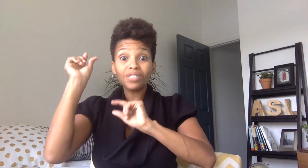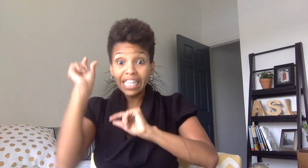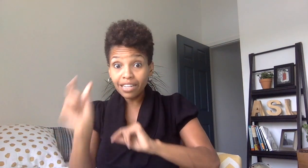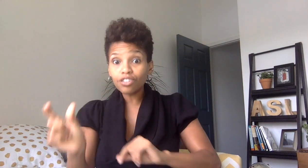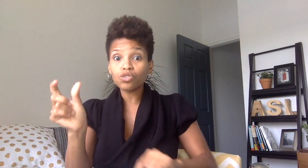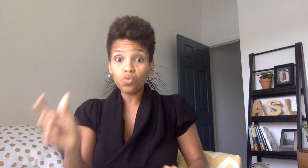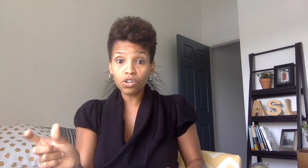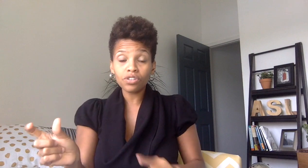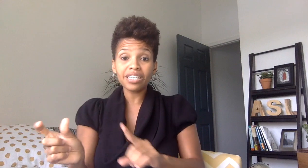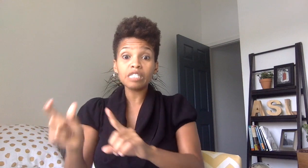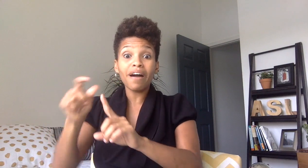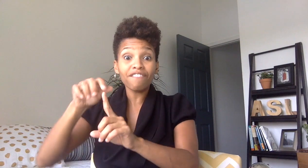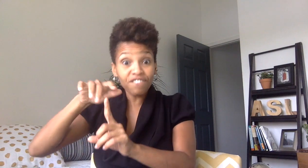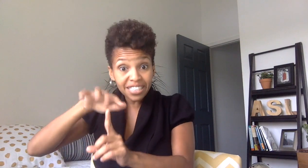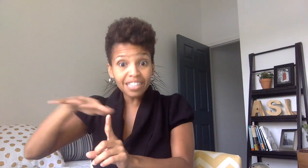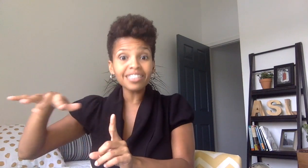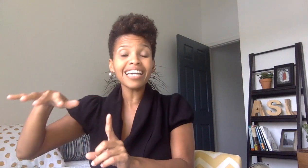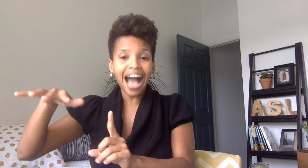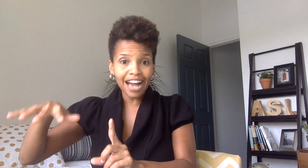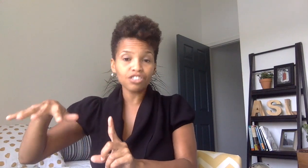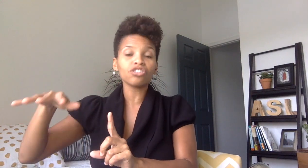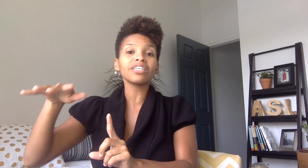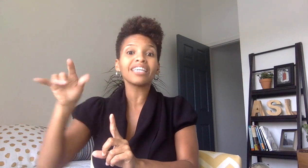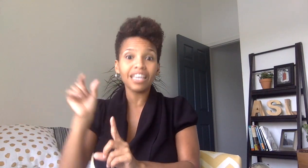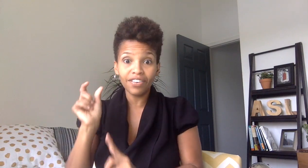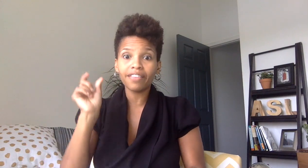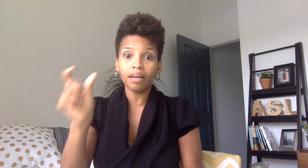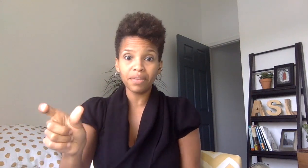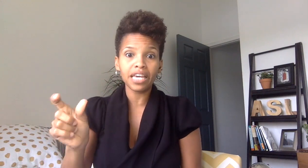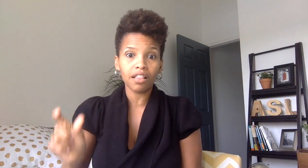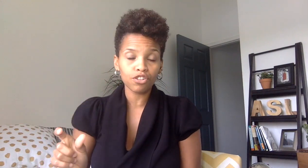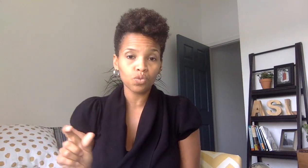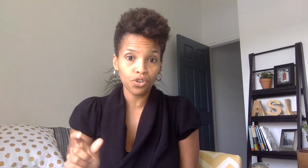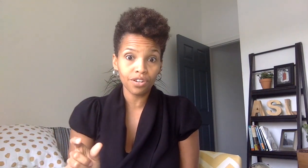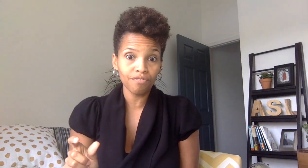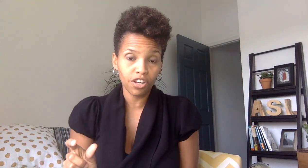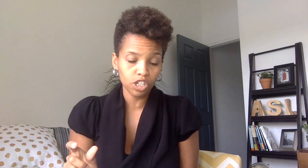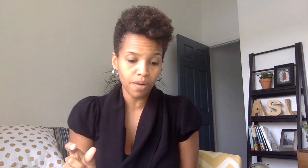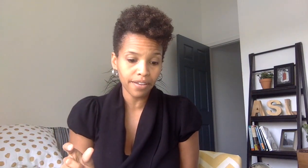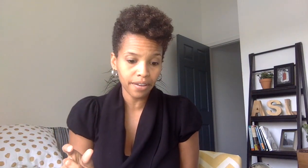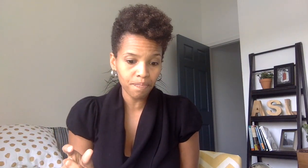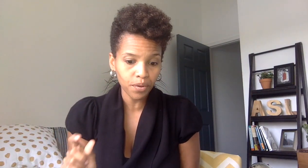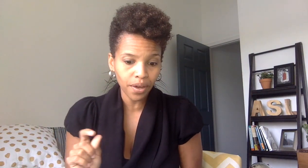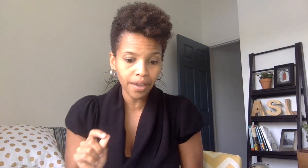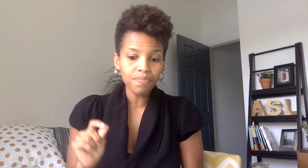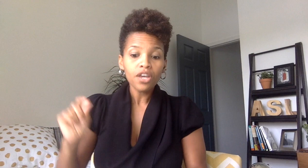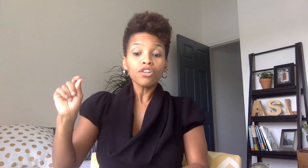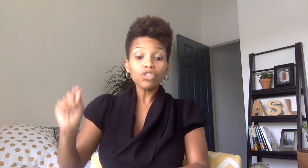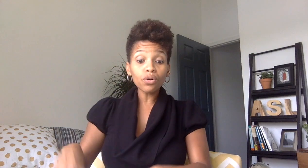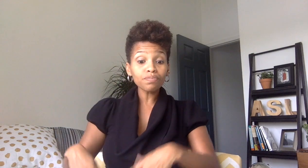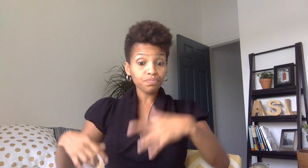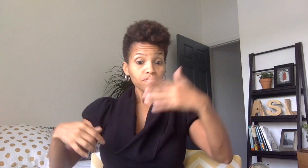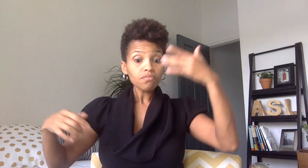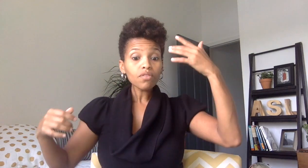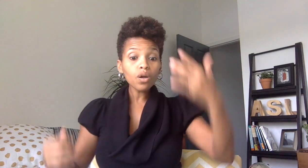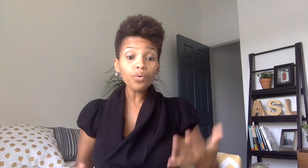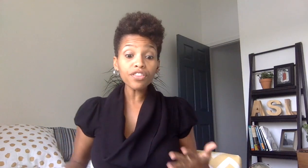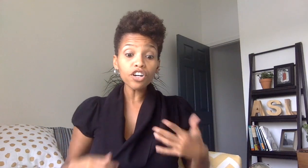english words is by physically actually giving them the english word and fingerspelling it okay so with our